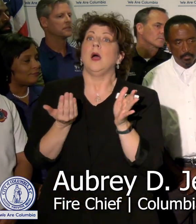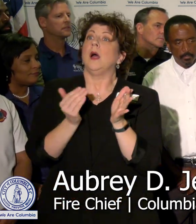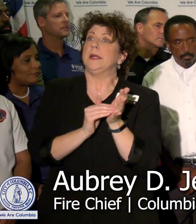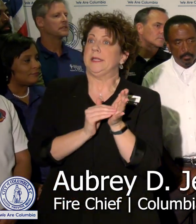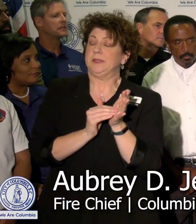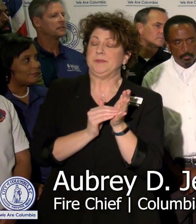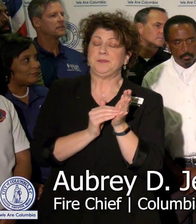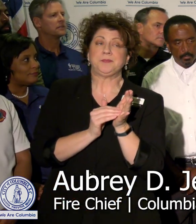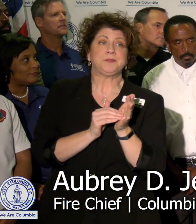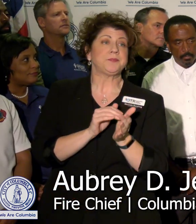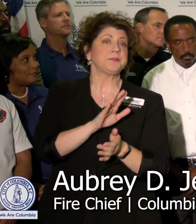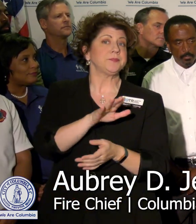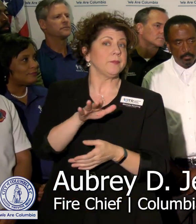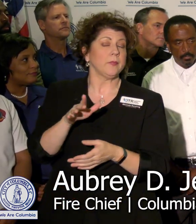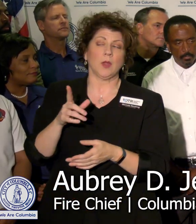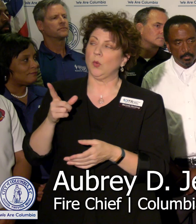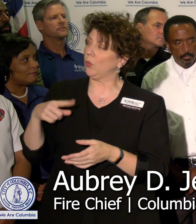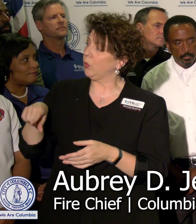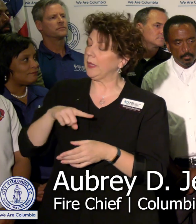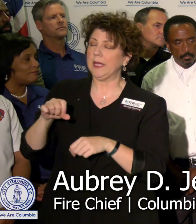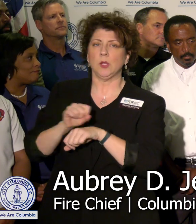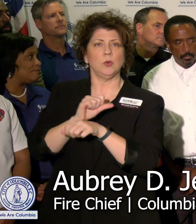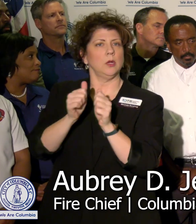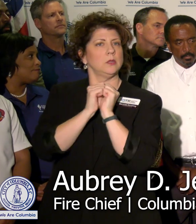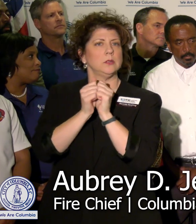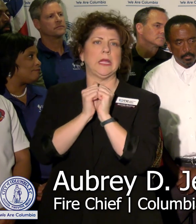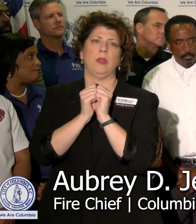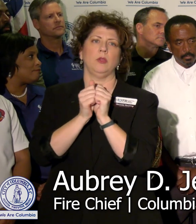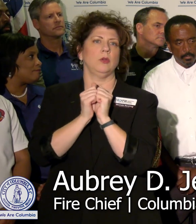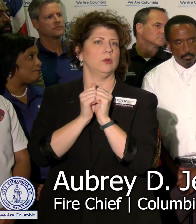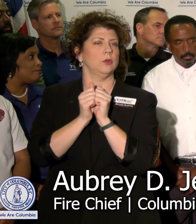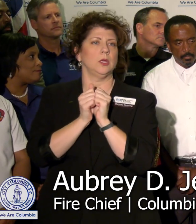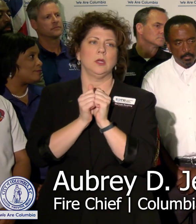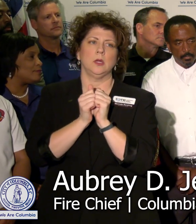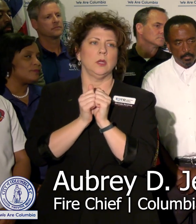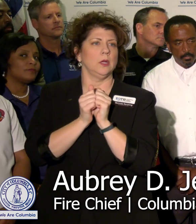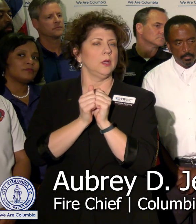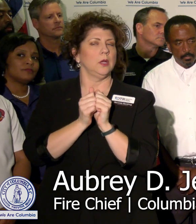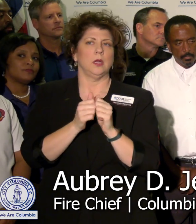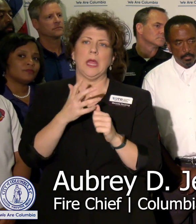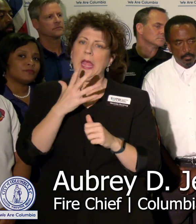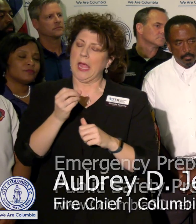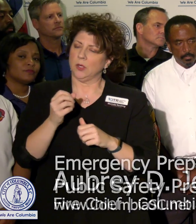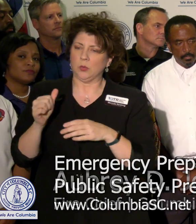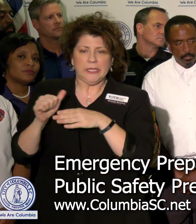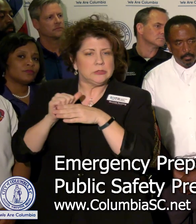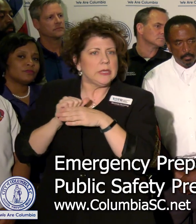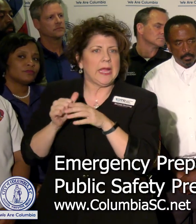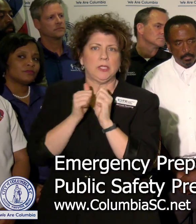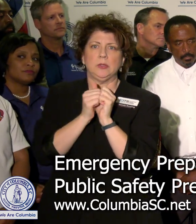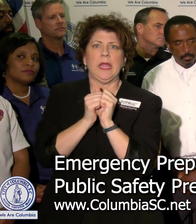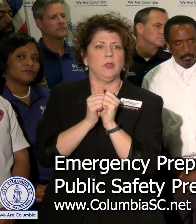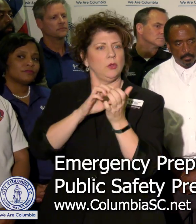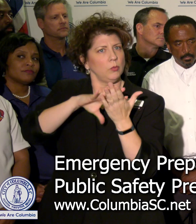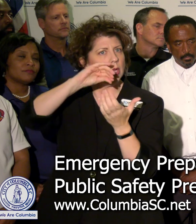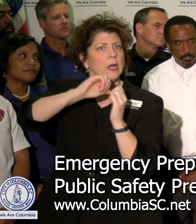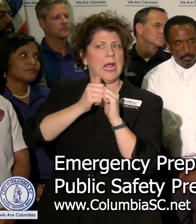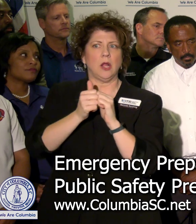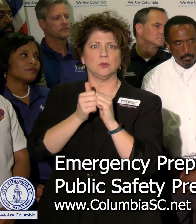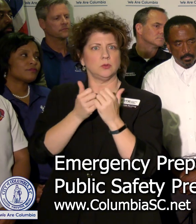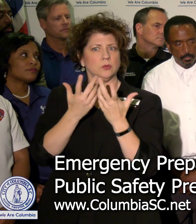Again, you know, we work together. is not a situation where we want to work together. We must rather be training together than working in this situation.